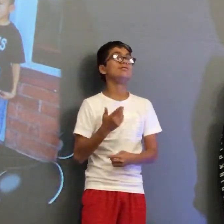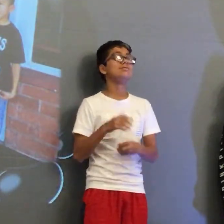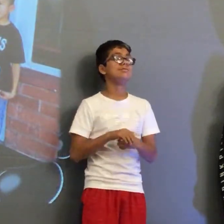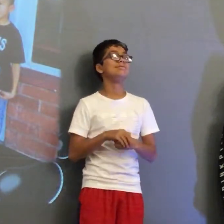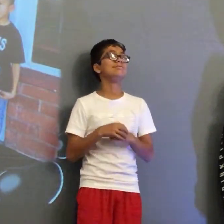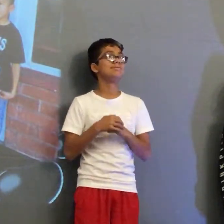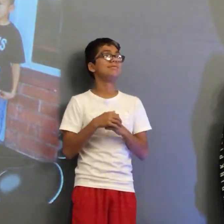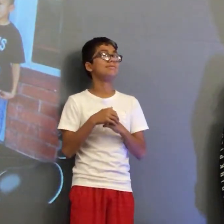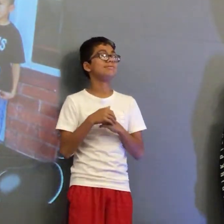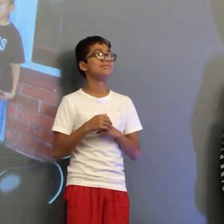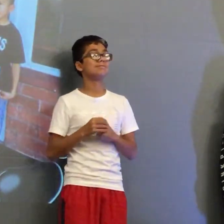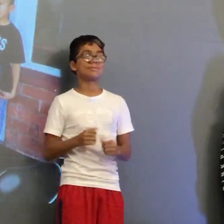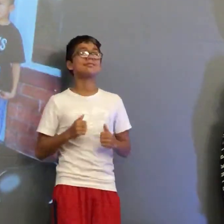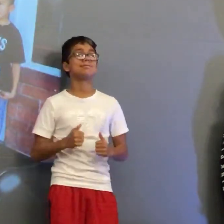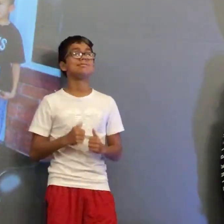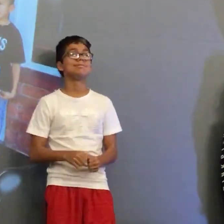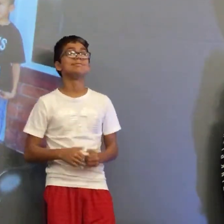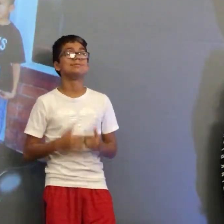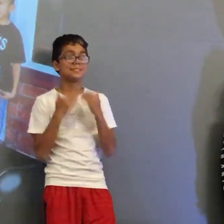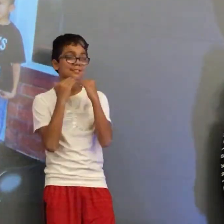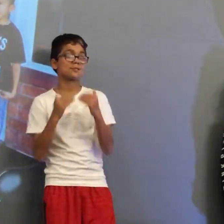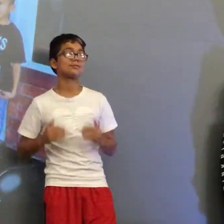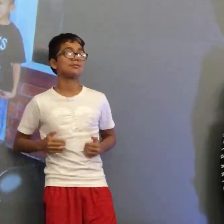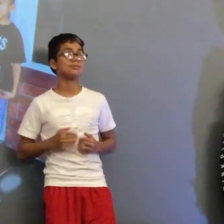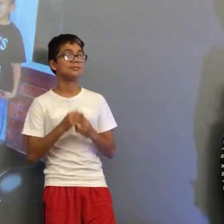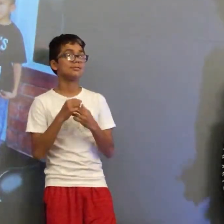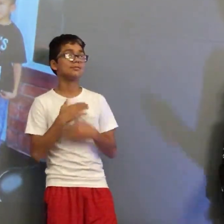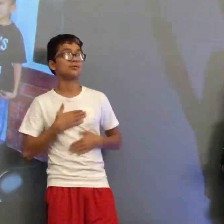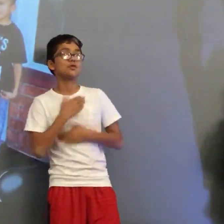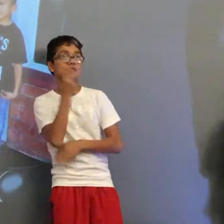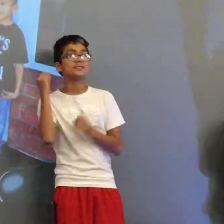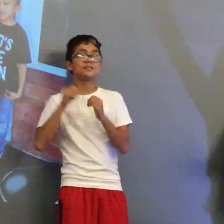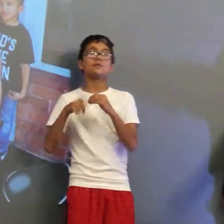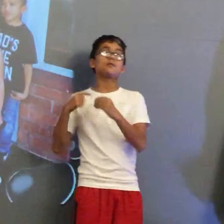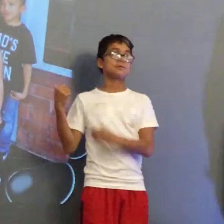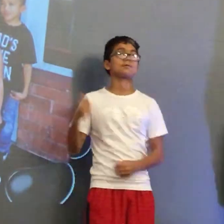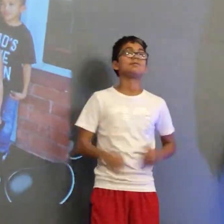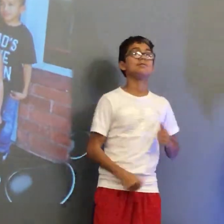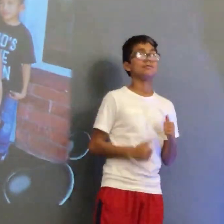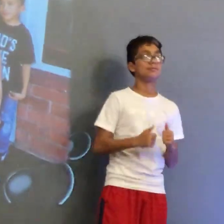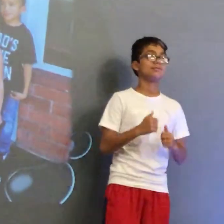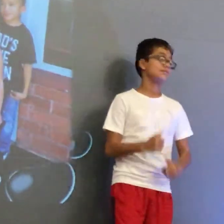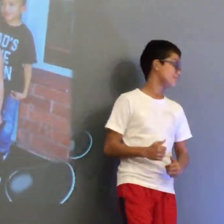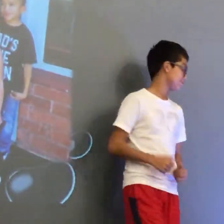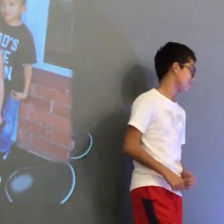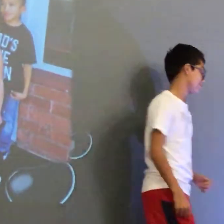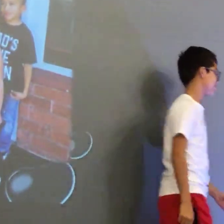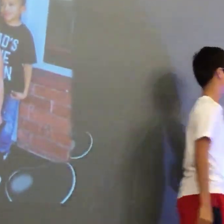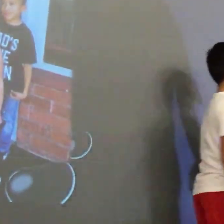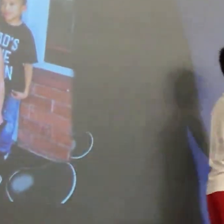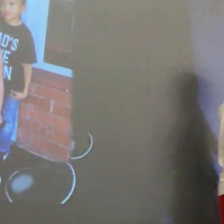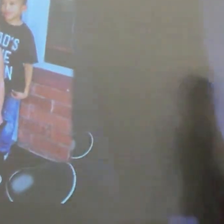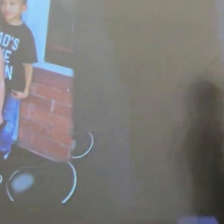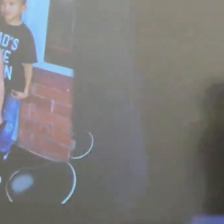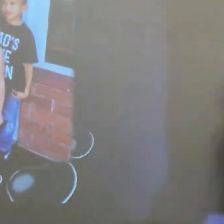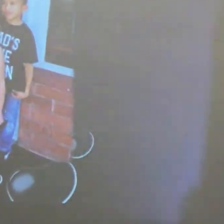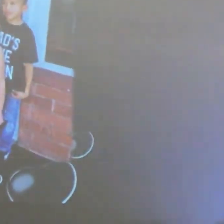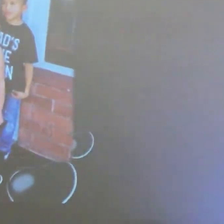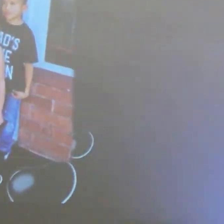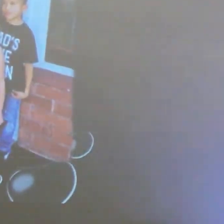sweetest security guard ever. Awesome. Thanks, guys. And yeah, thank you.